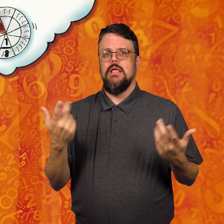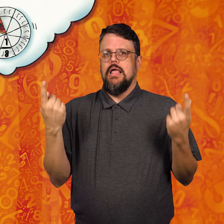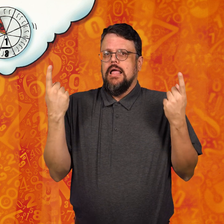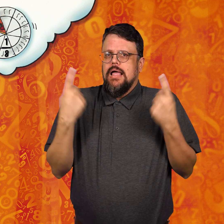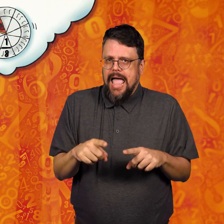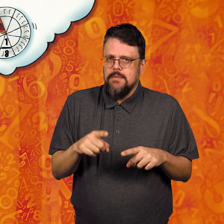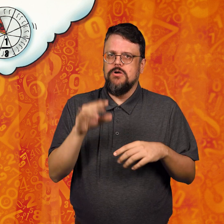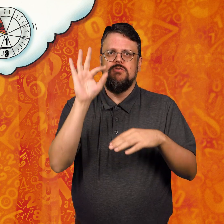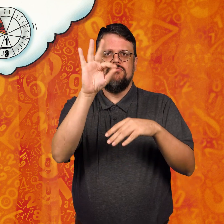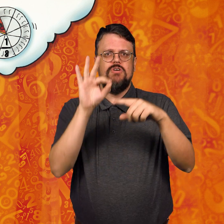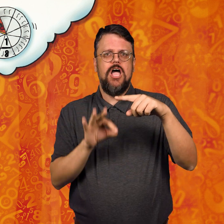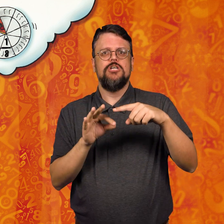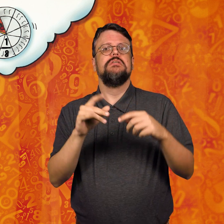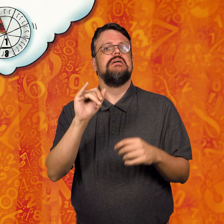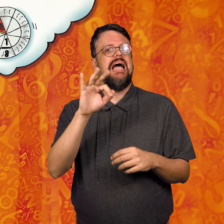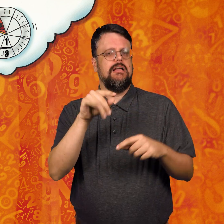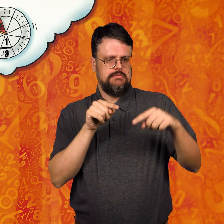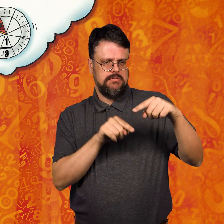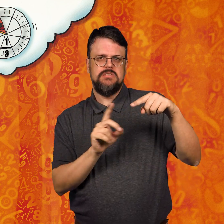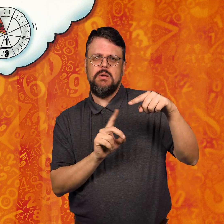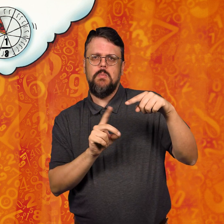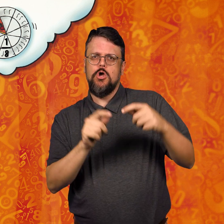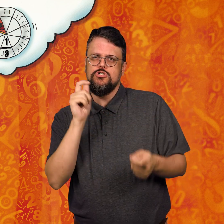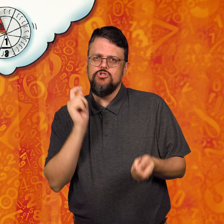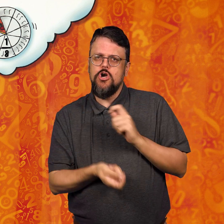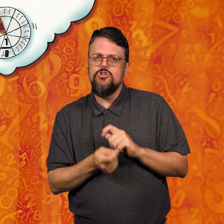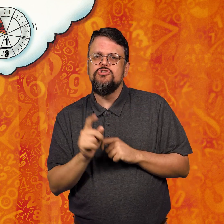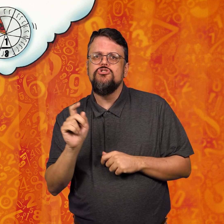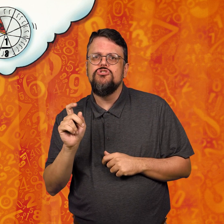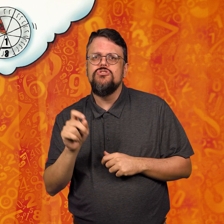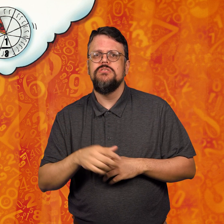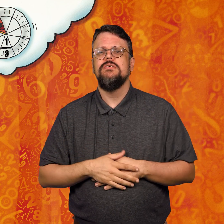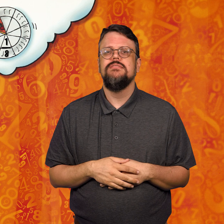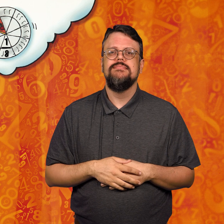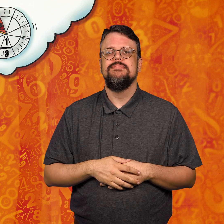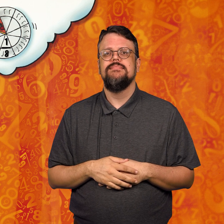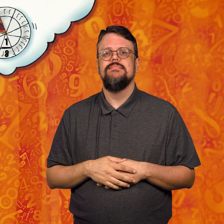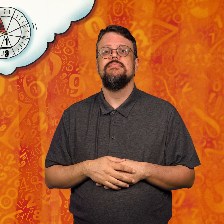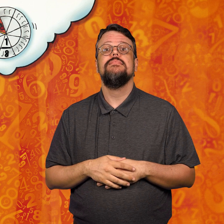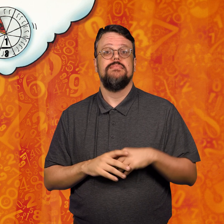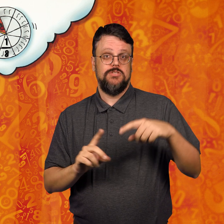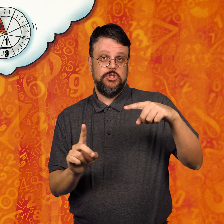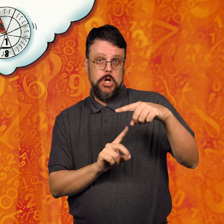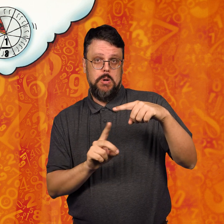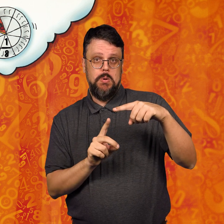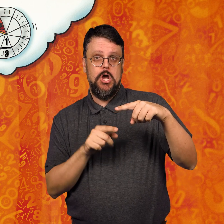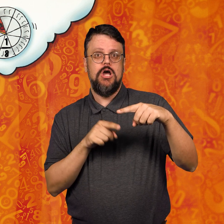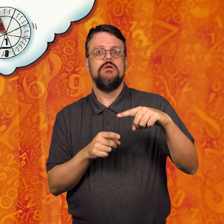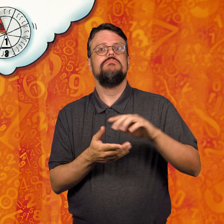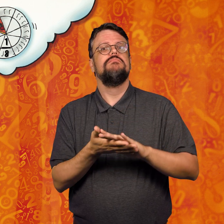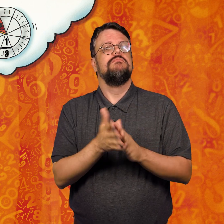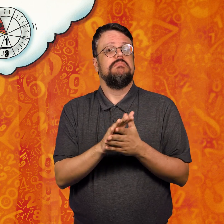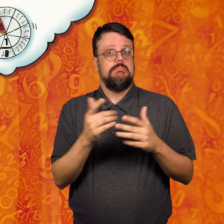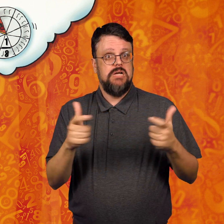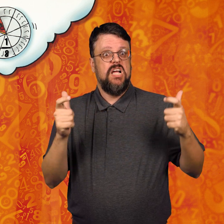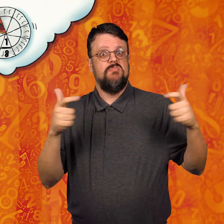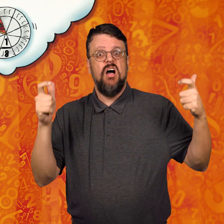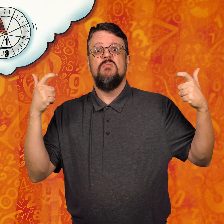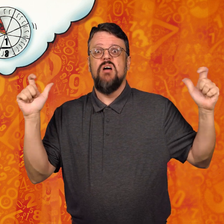What happens to a fraction as the denominator, the bottom number, changes? As the denominator gets larger,